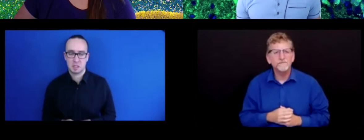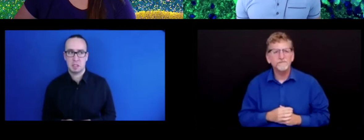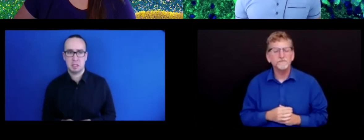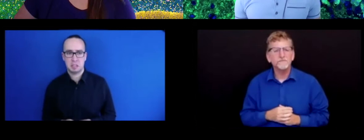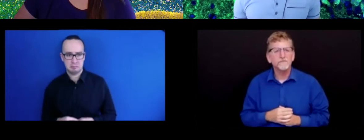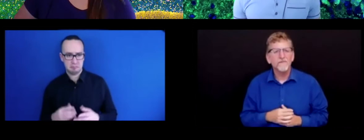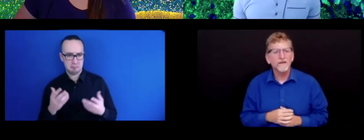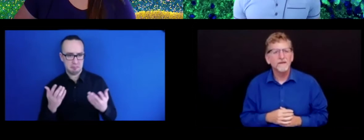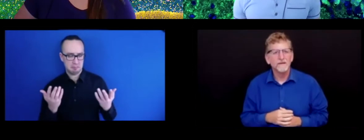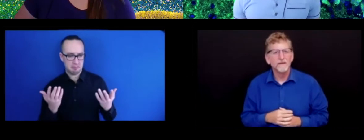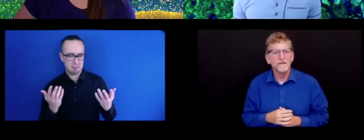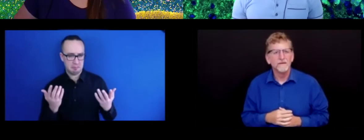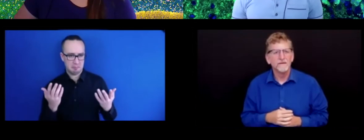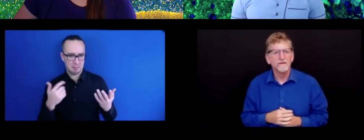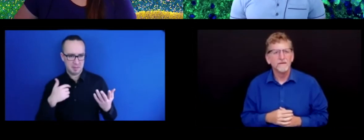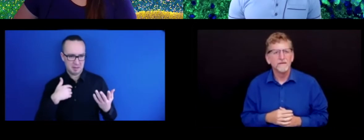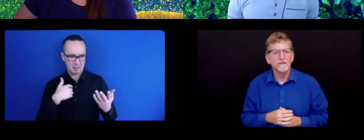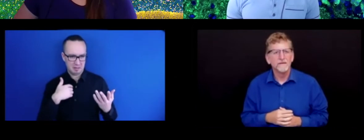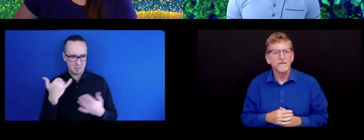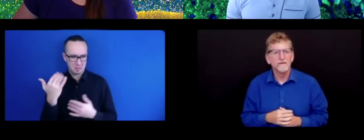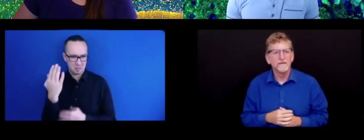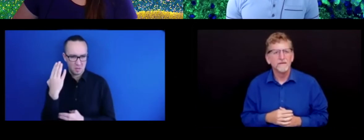did you have for breakfast this morning? Sarah?